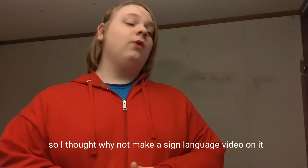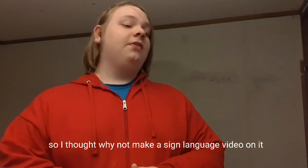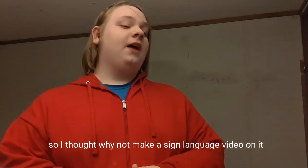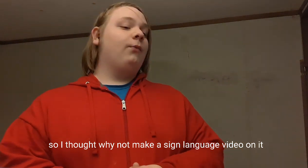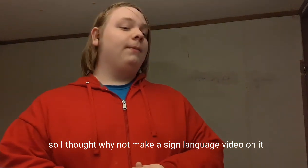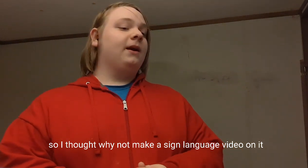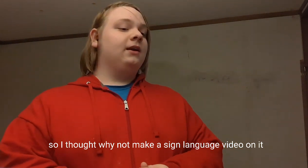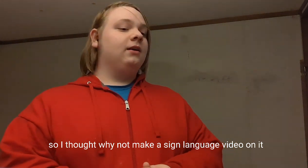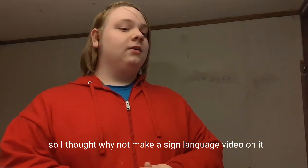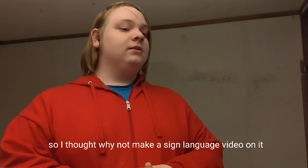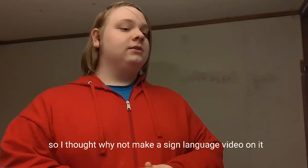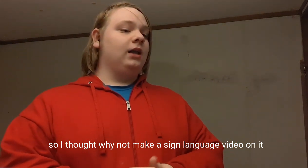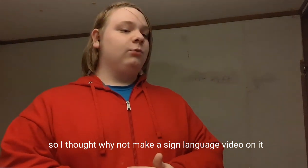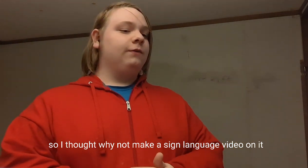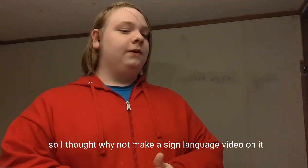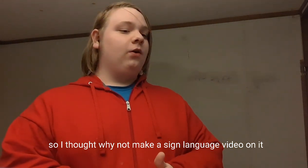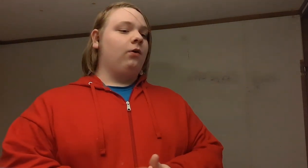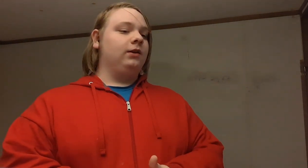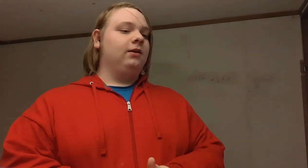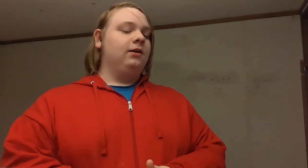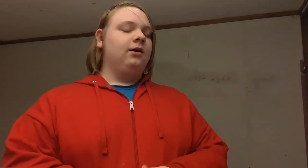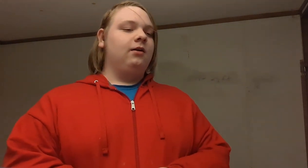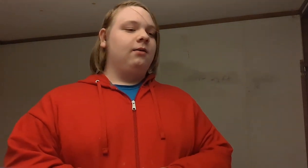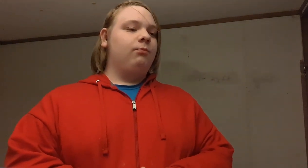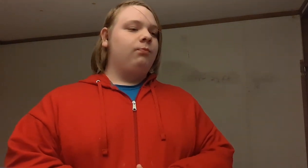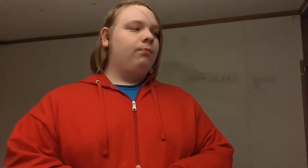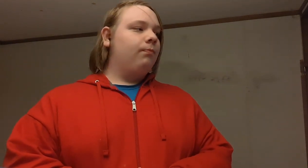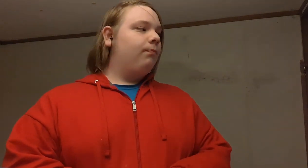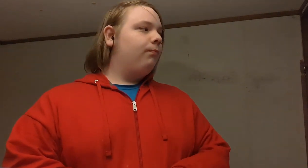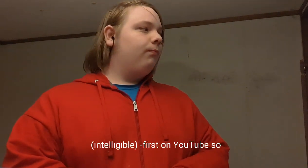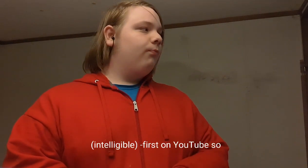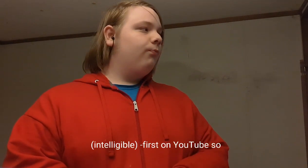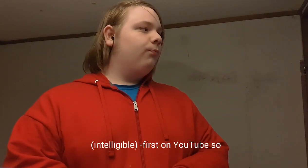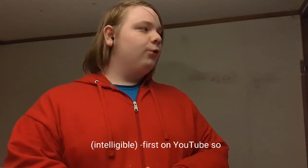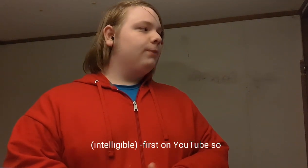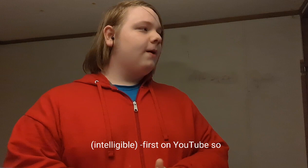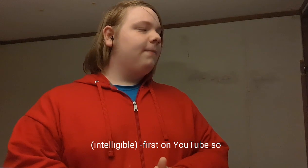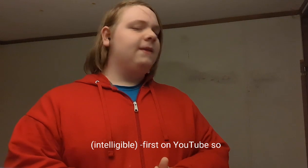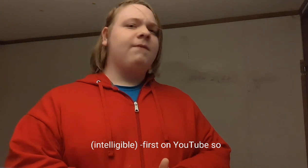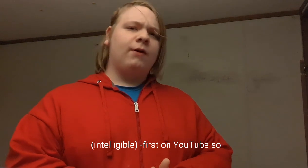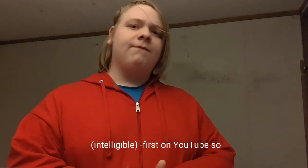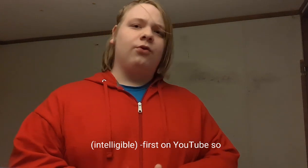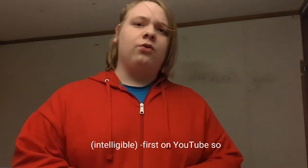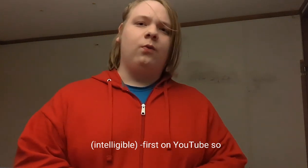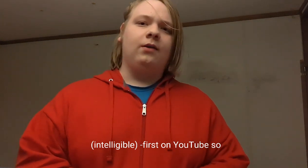would make a sound note video on, which might be the only source to it, I knew too.